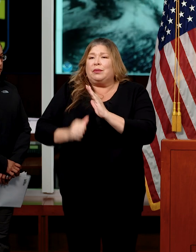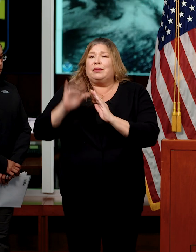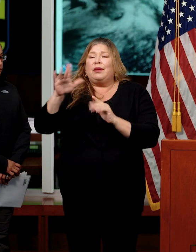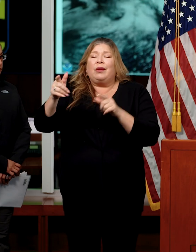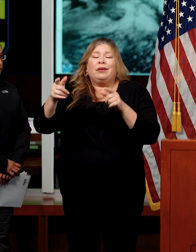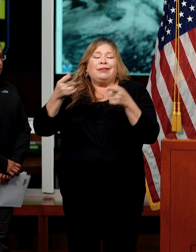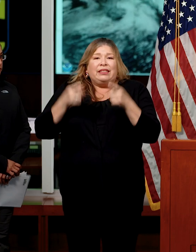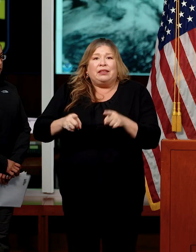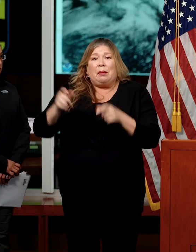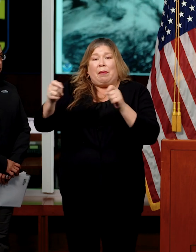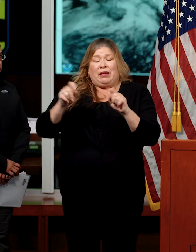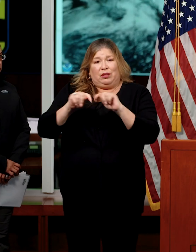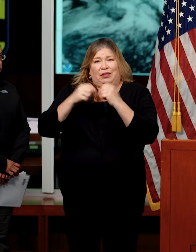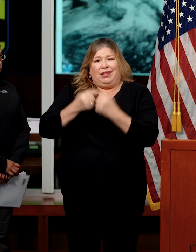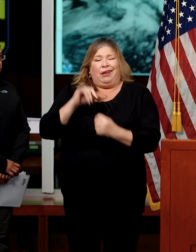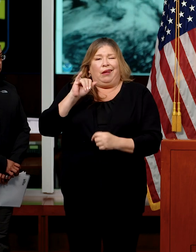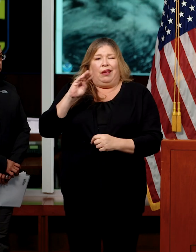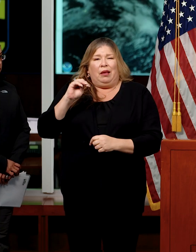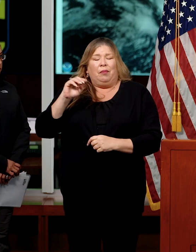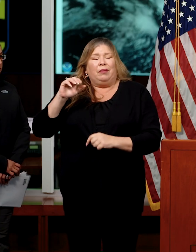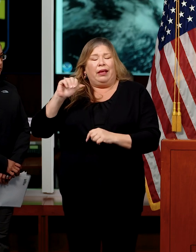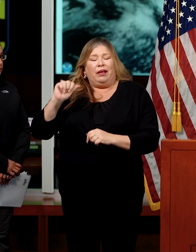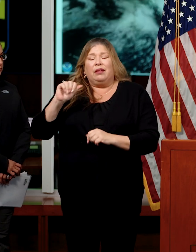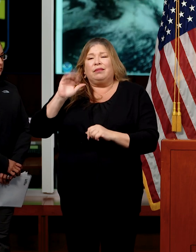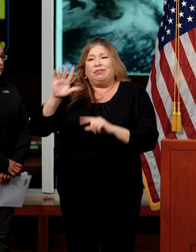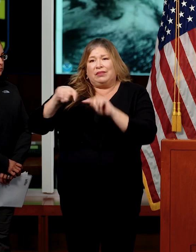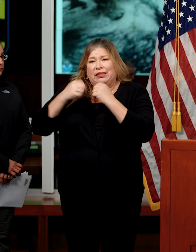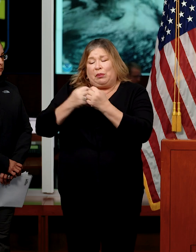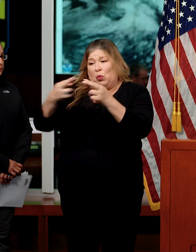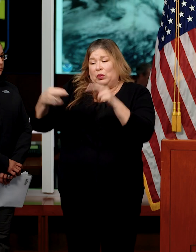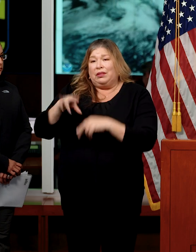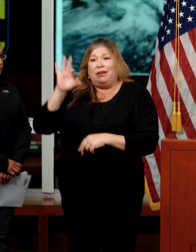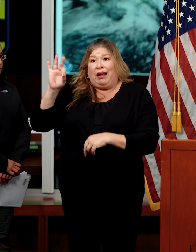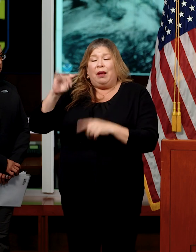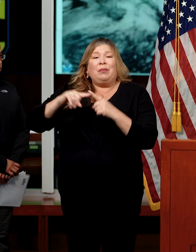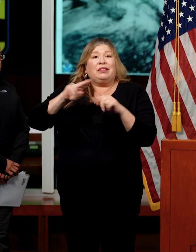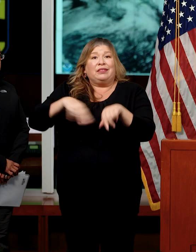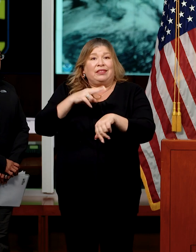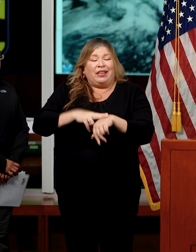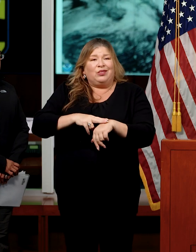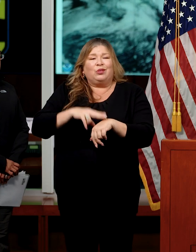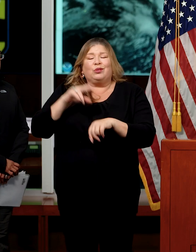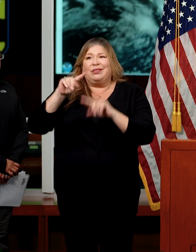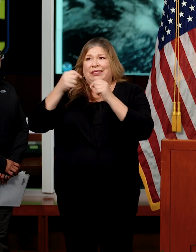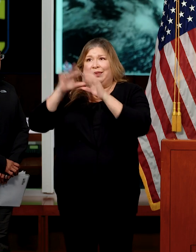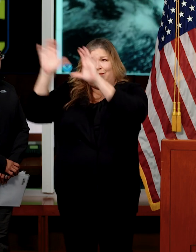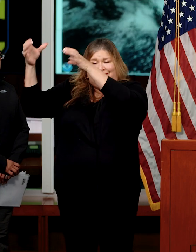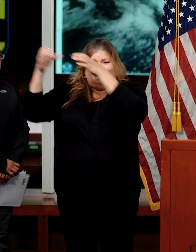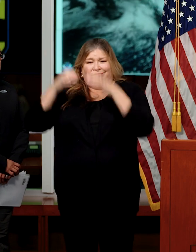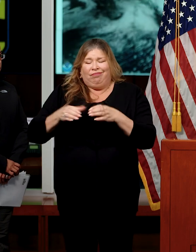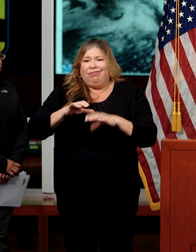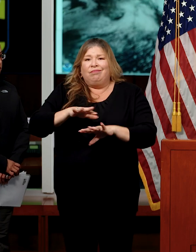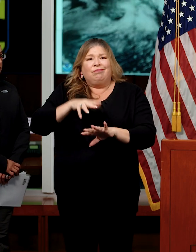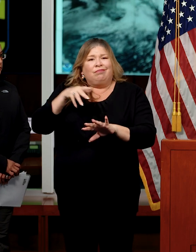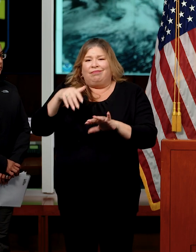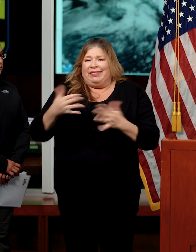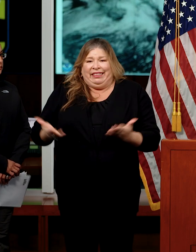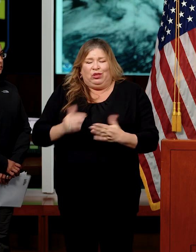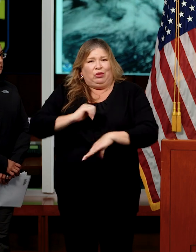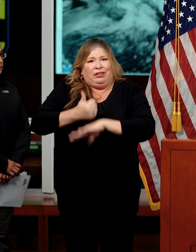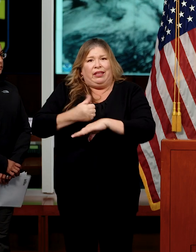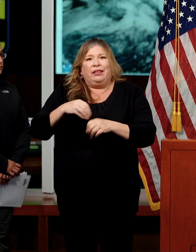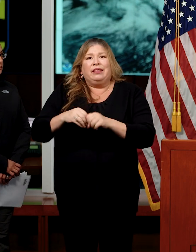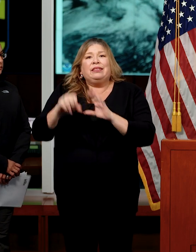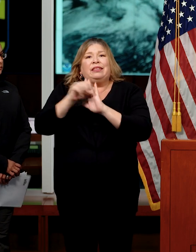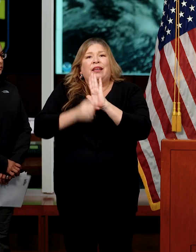assistance teams both from Region 9 as well as one of our national teams that are embedded here at the State Operations Center. And we have